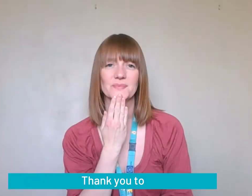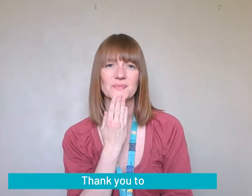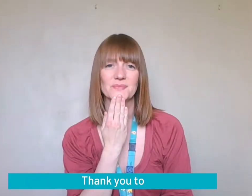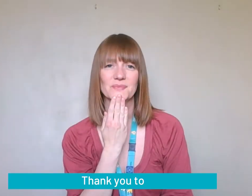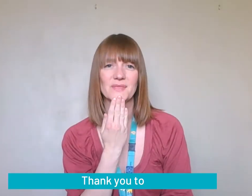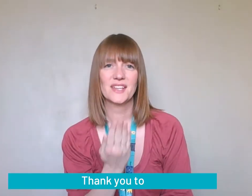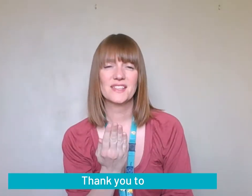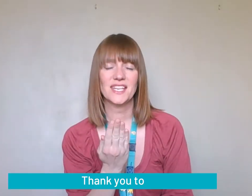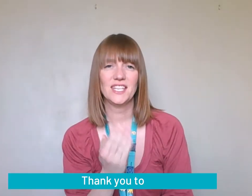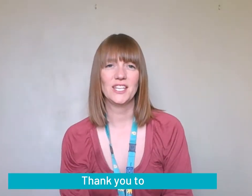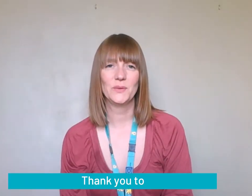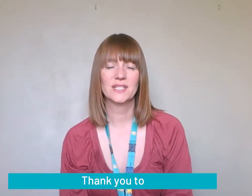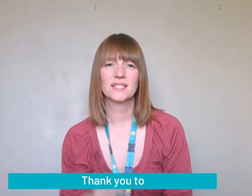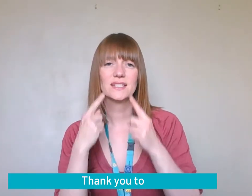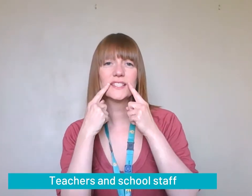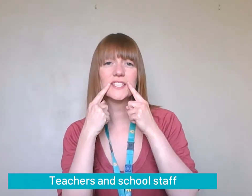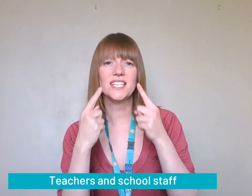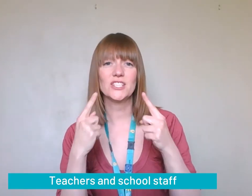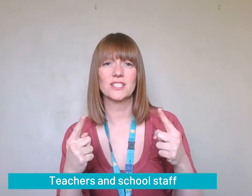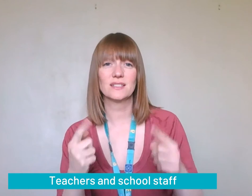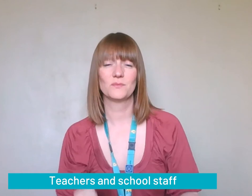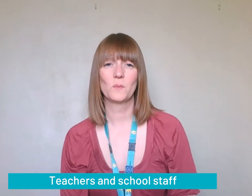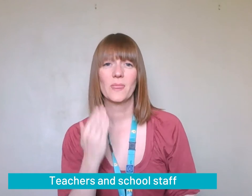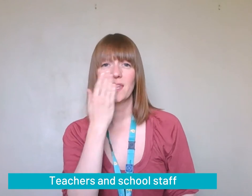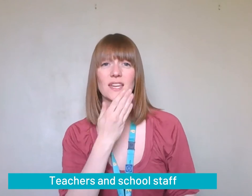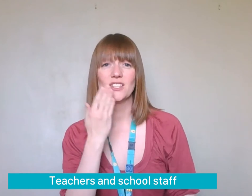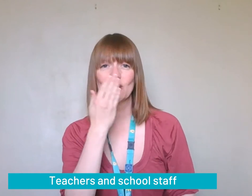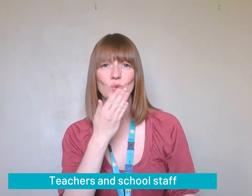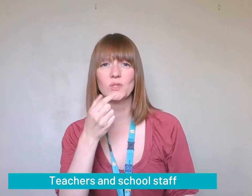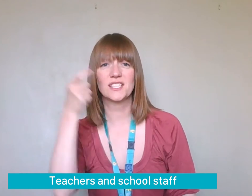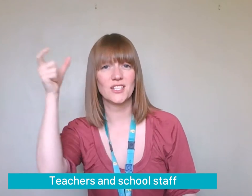Thank you to teachers and school staff.